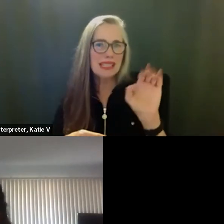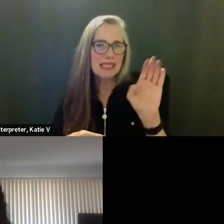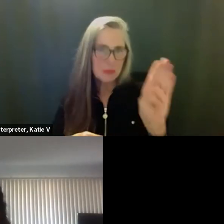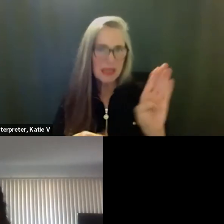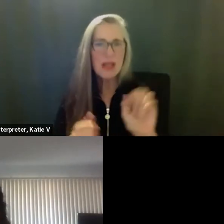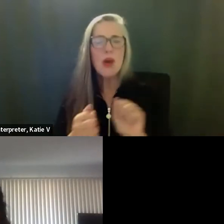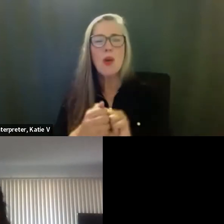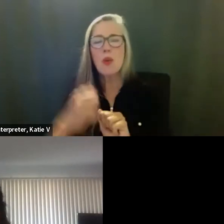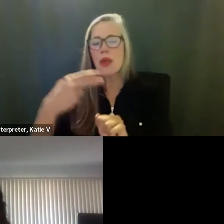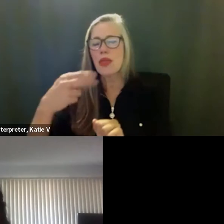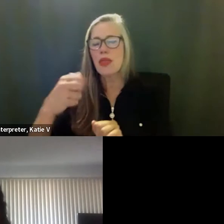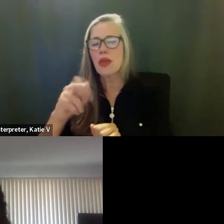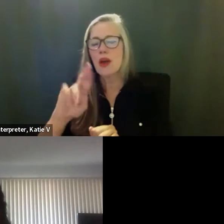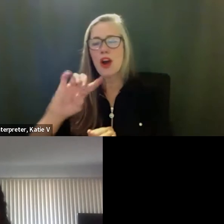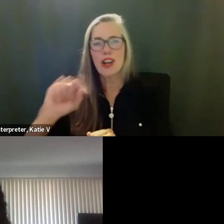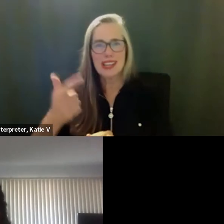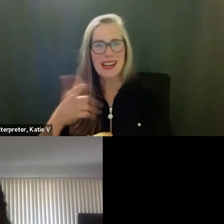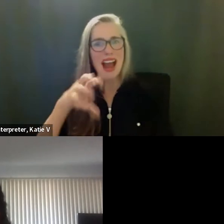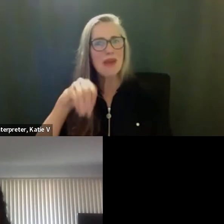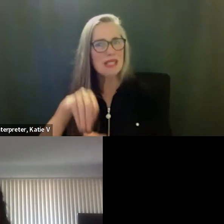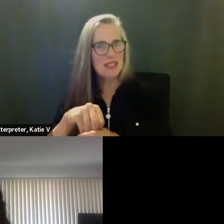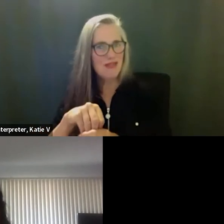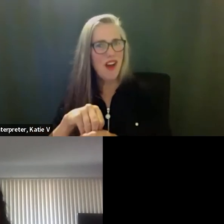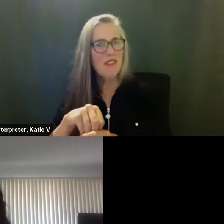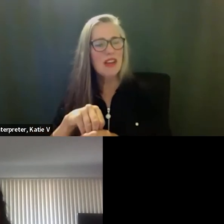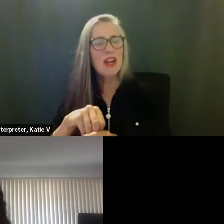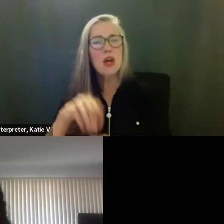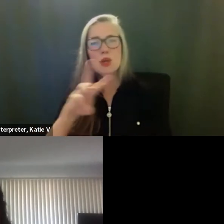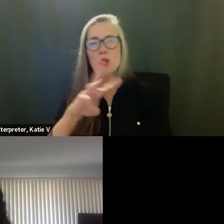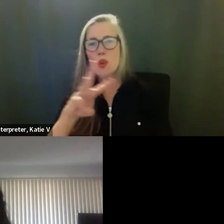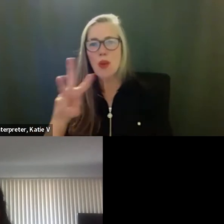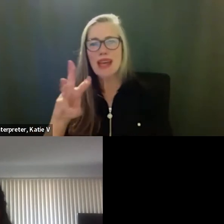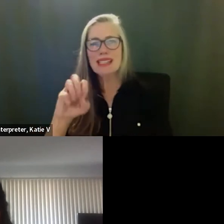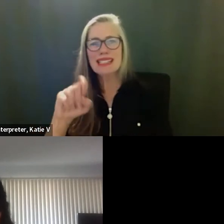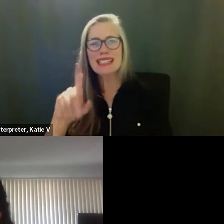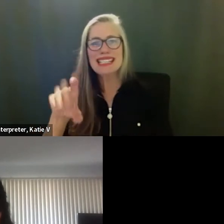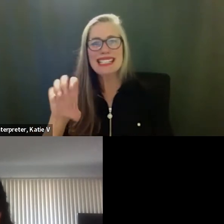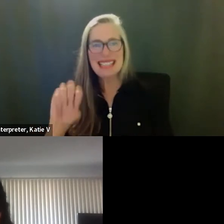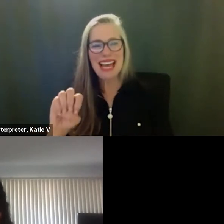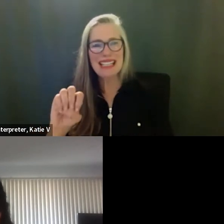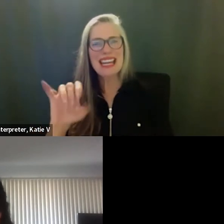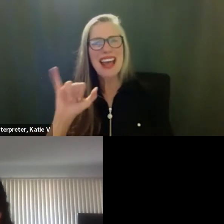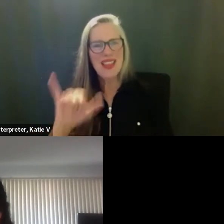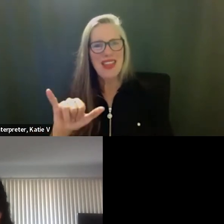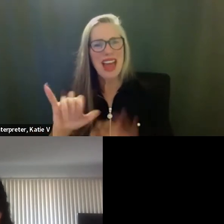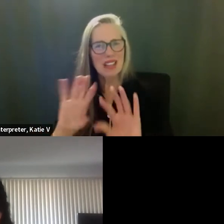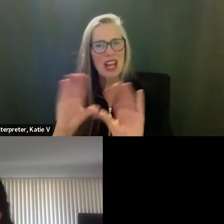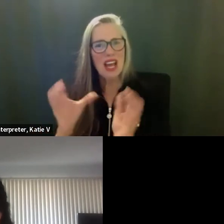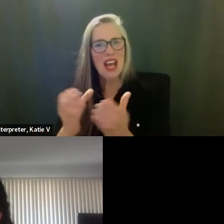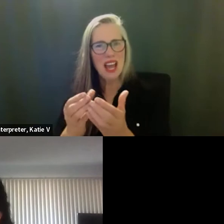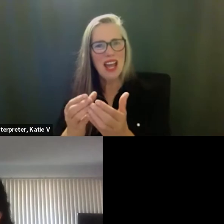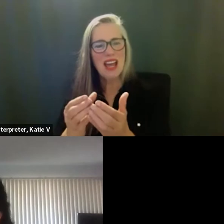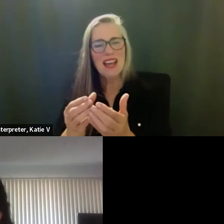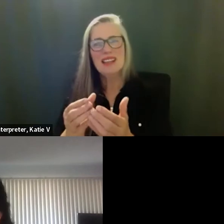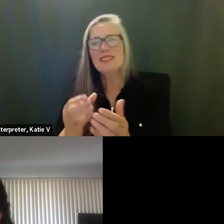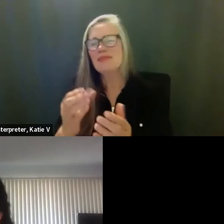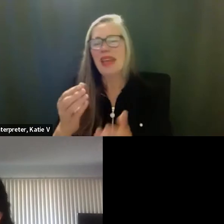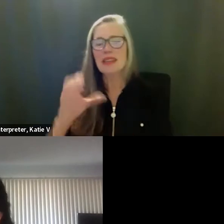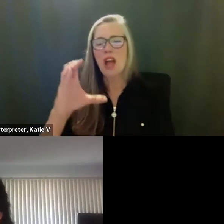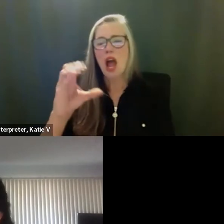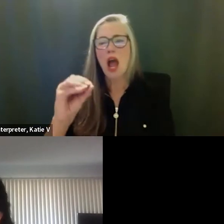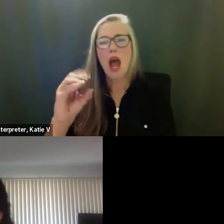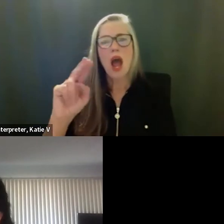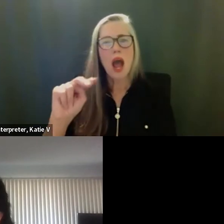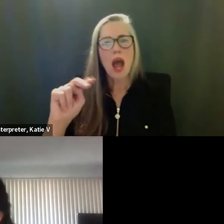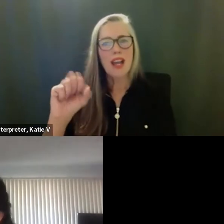consortium. I, was involved in a couple conversations related to that with Bauer foundation, et cetera. I just kind of would, I'm just curious in a good